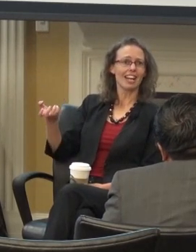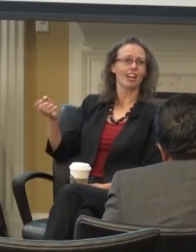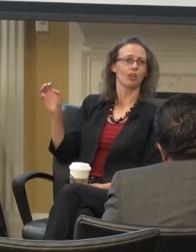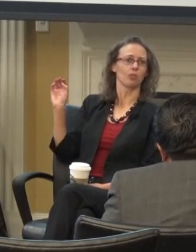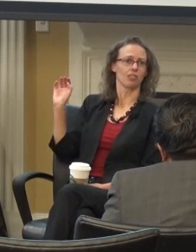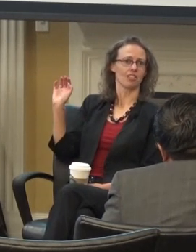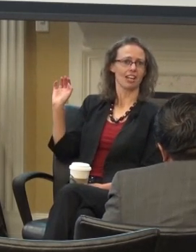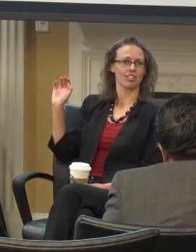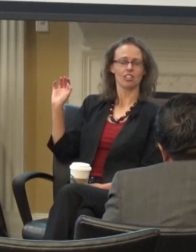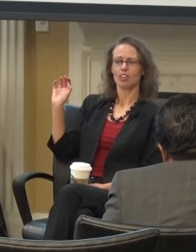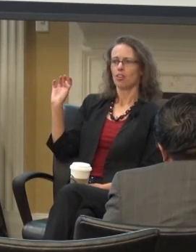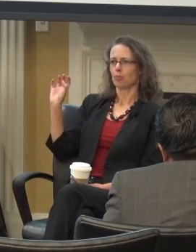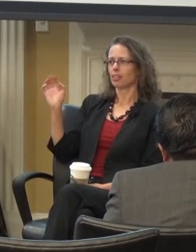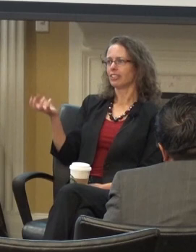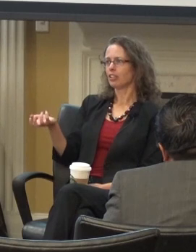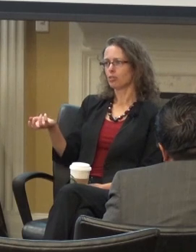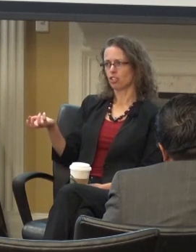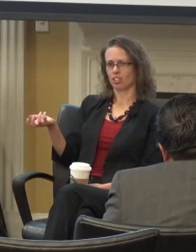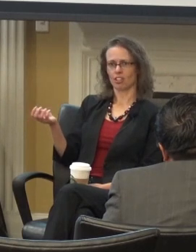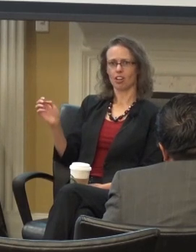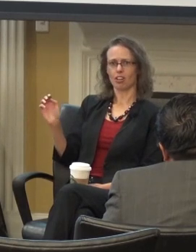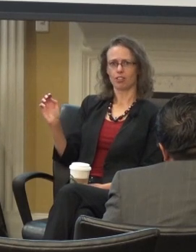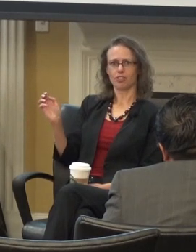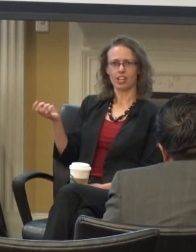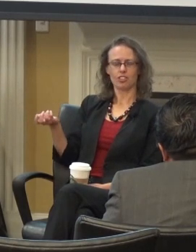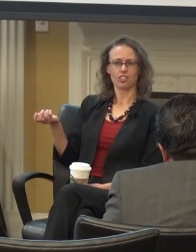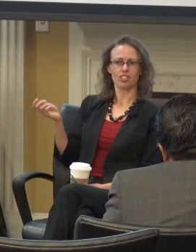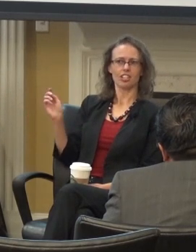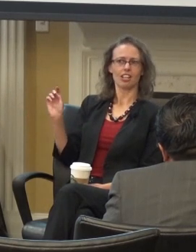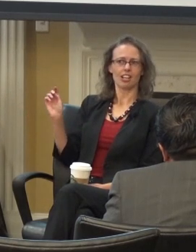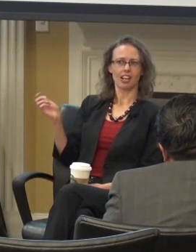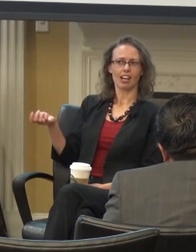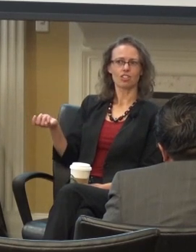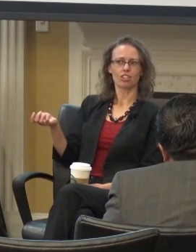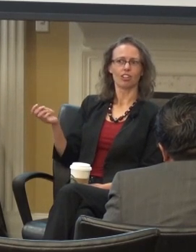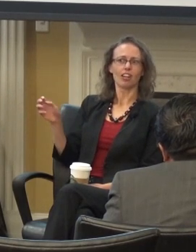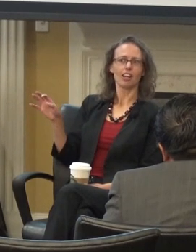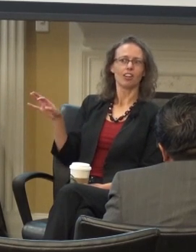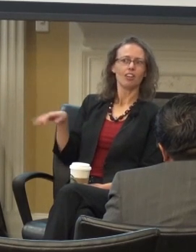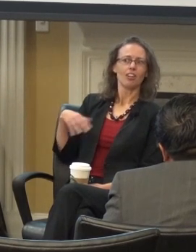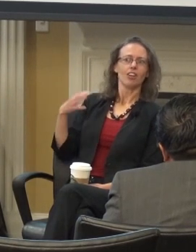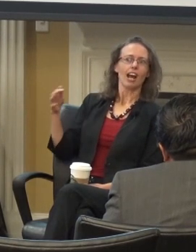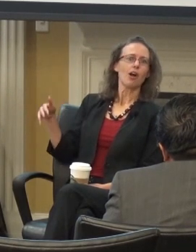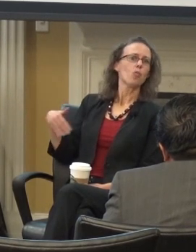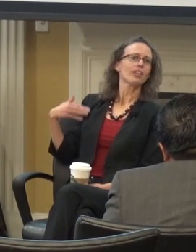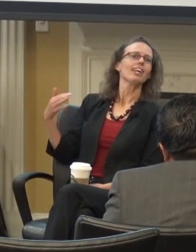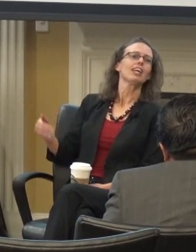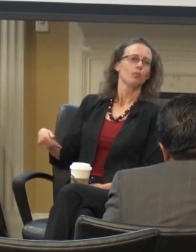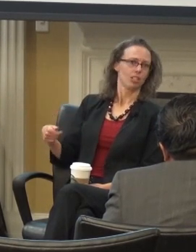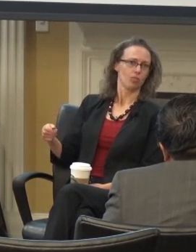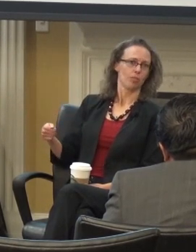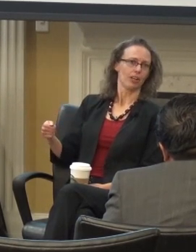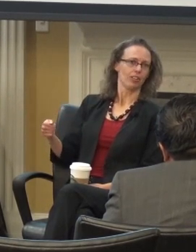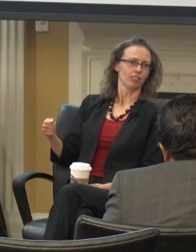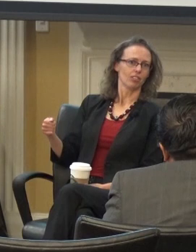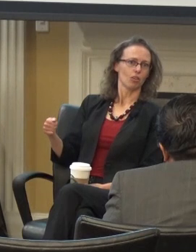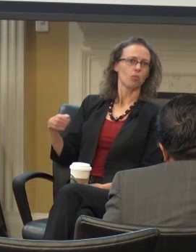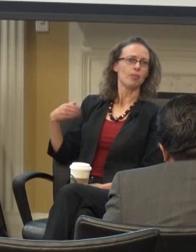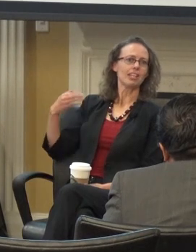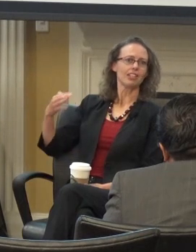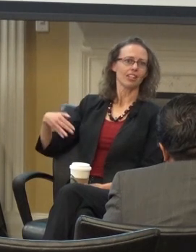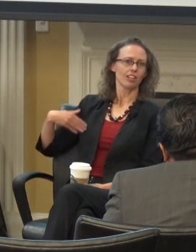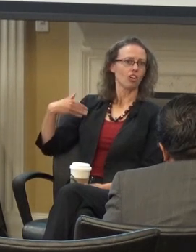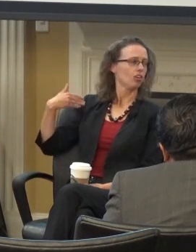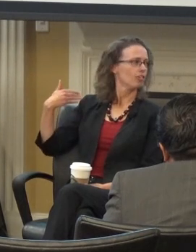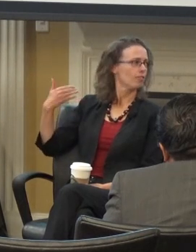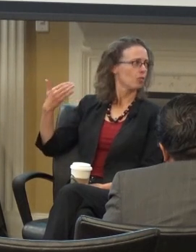shutting down that relinquishing of agency and action and how what can we do about it you